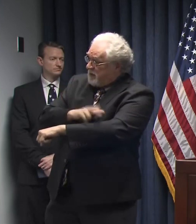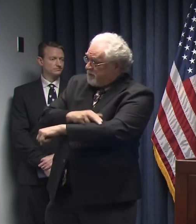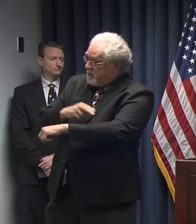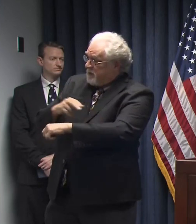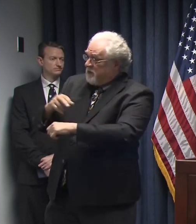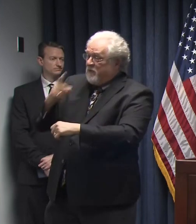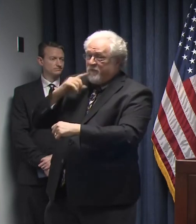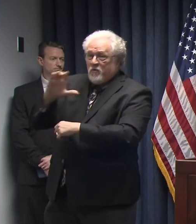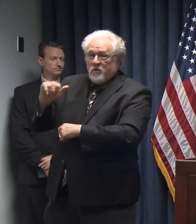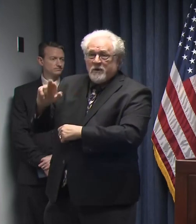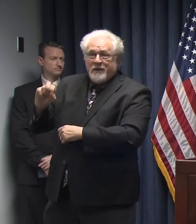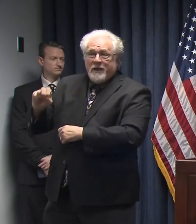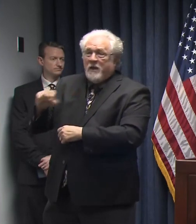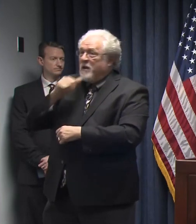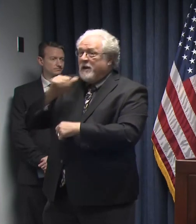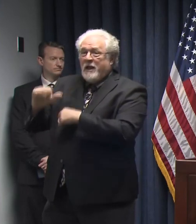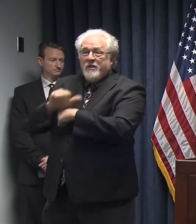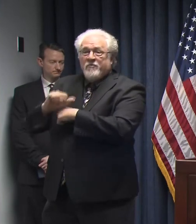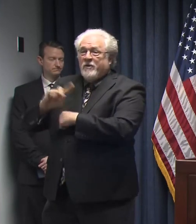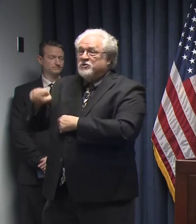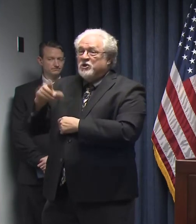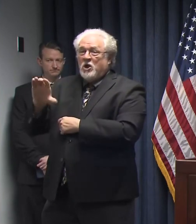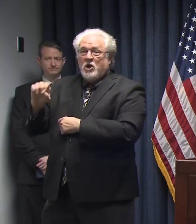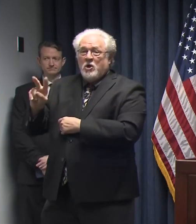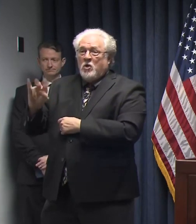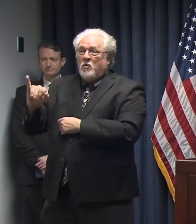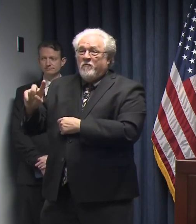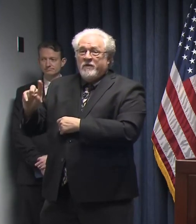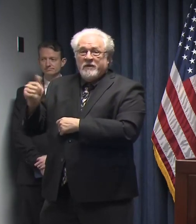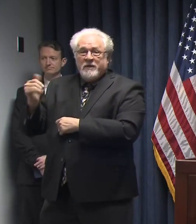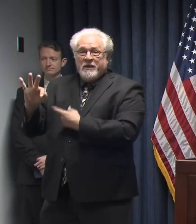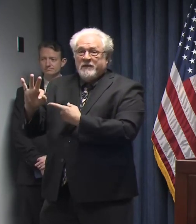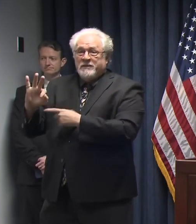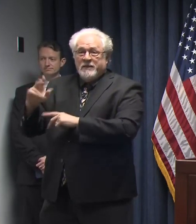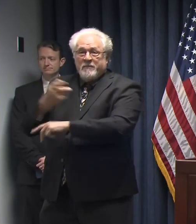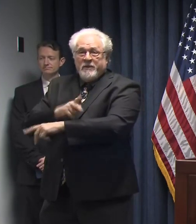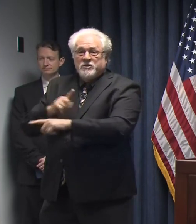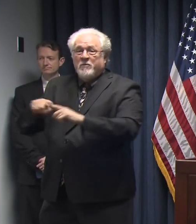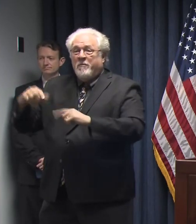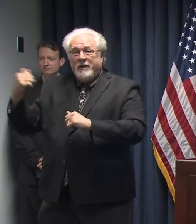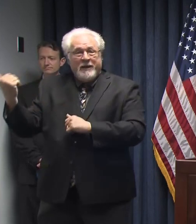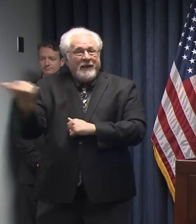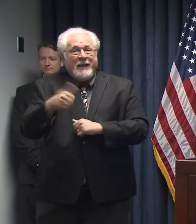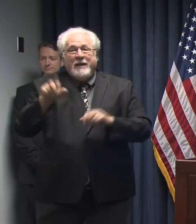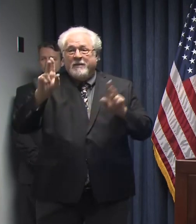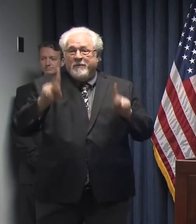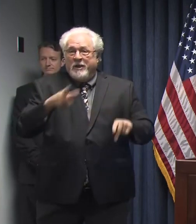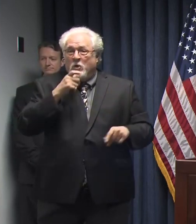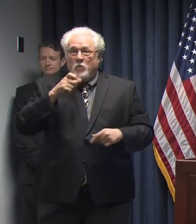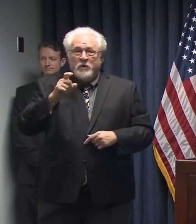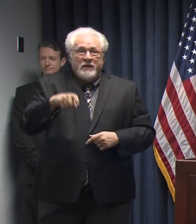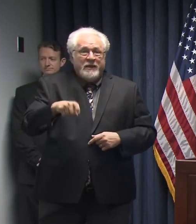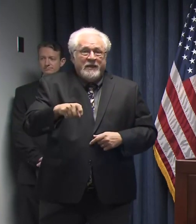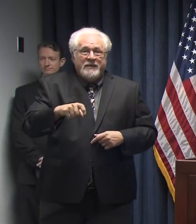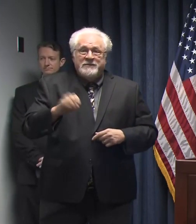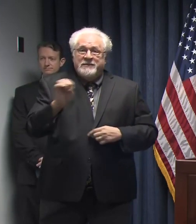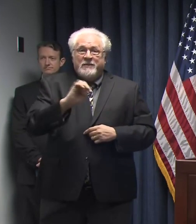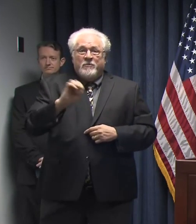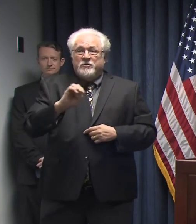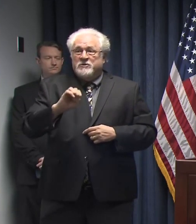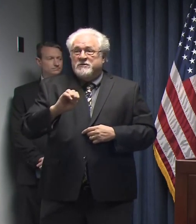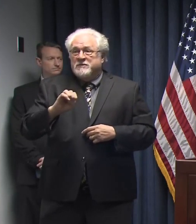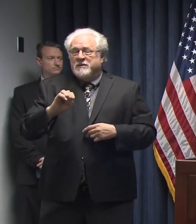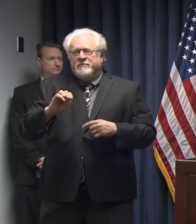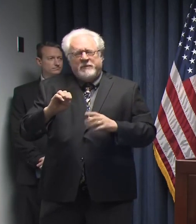to deliver care, it doesn't just threaten COVID-19 patients. It threatens everybody who might need emergency or